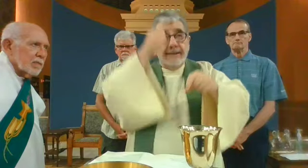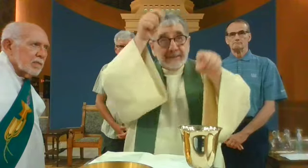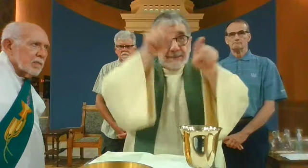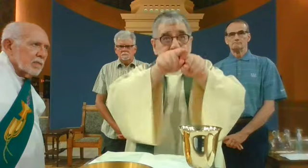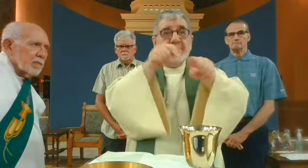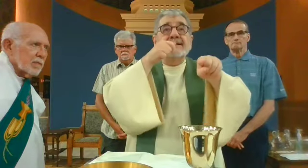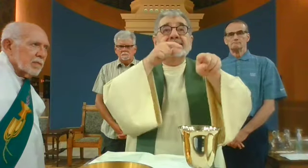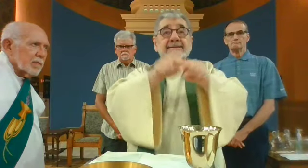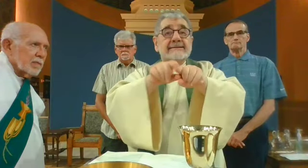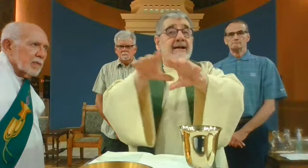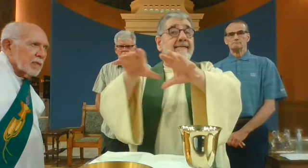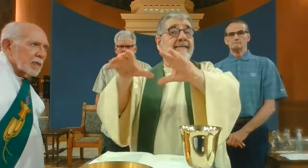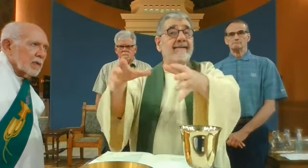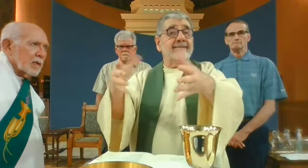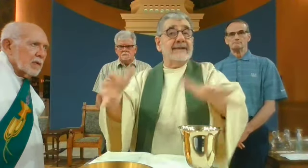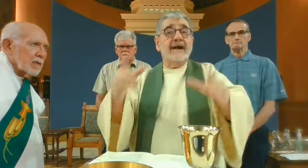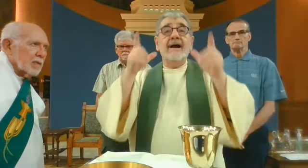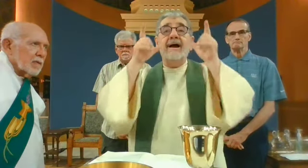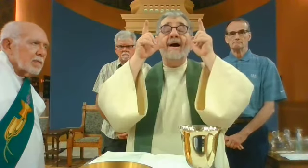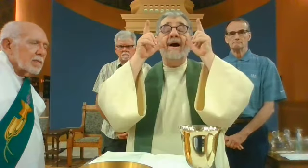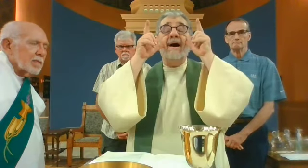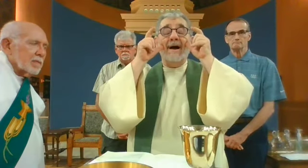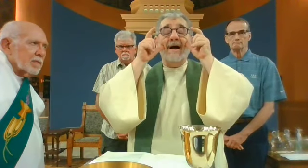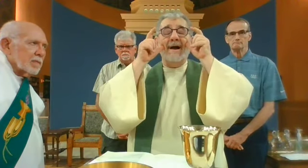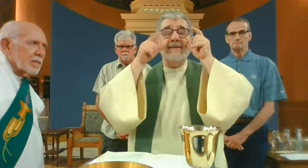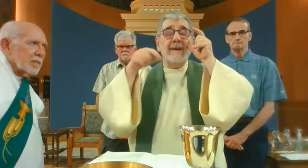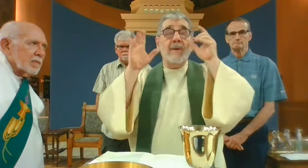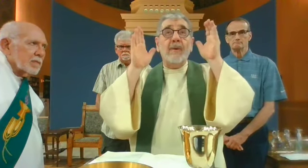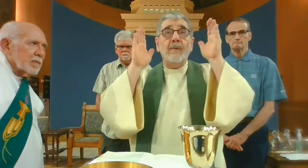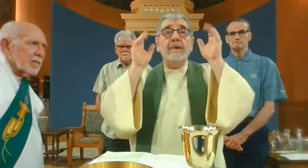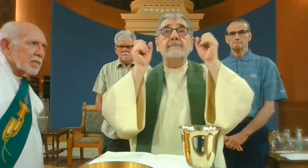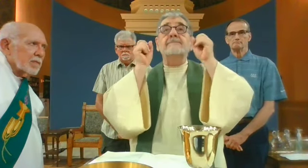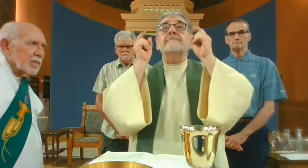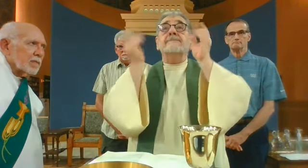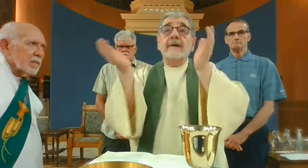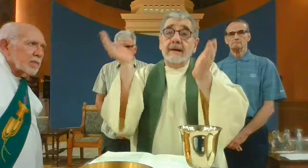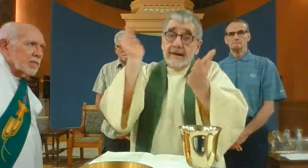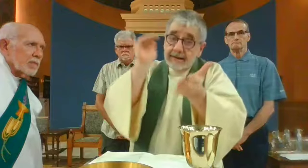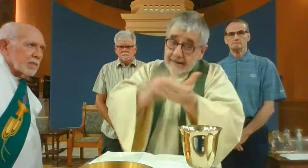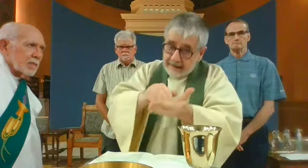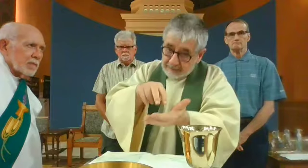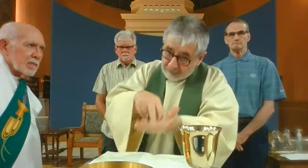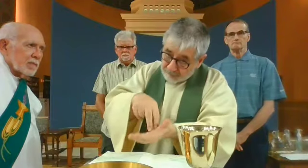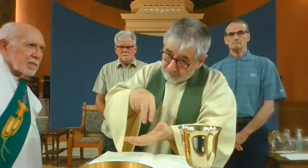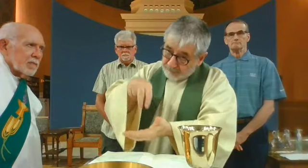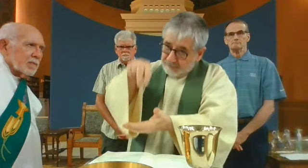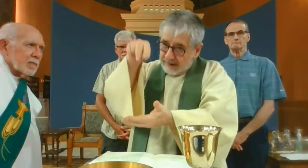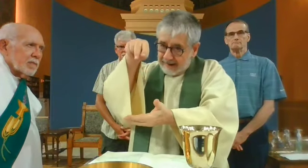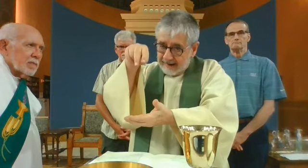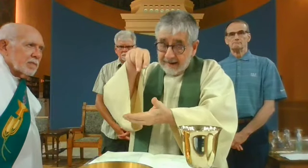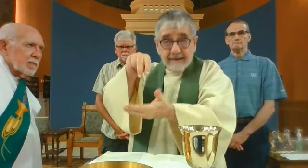Remember also our brothers and sisters who have fallen asleep in the hope of rising again.